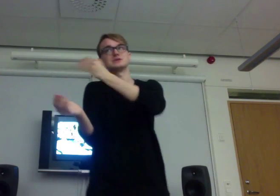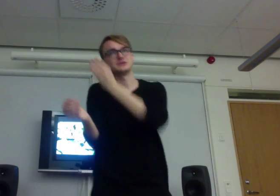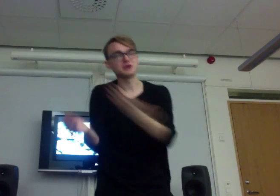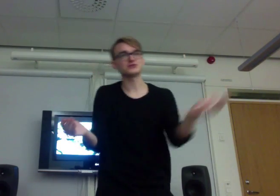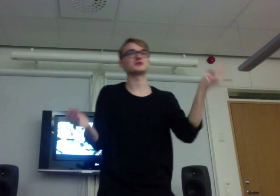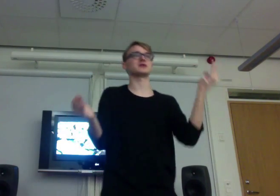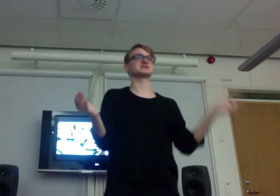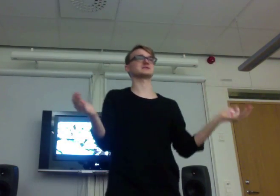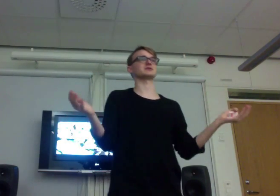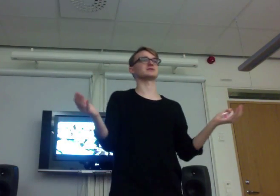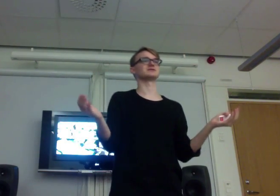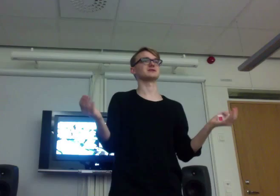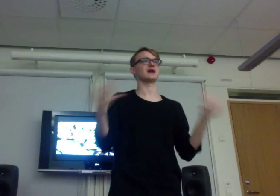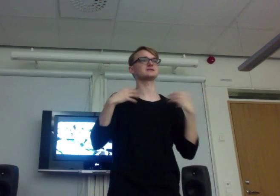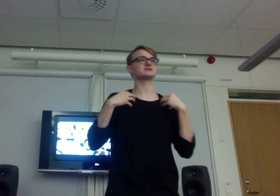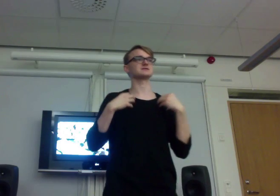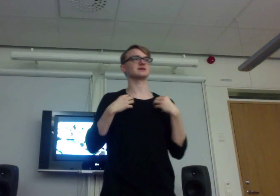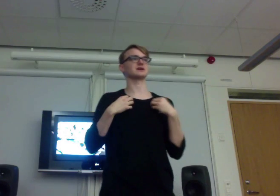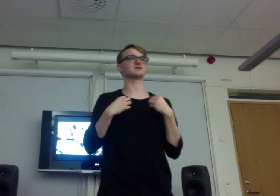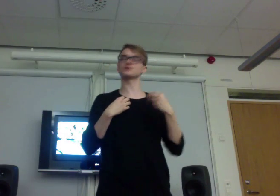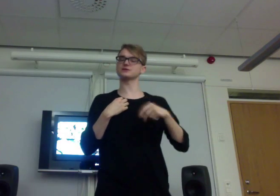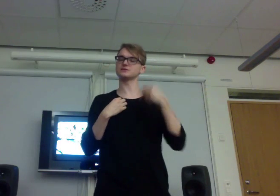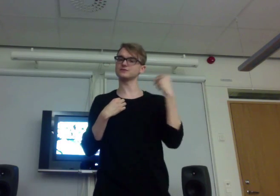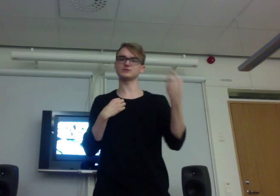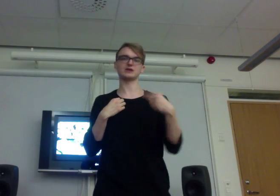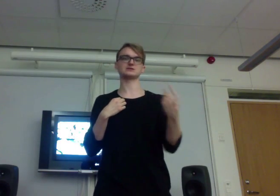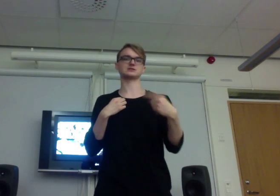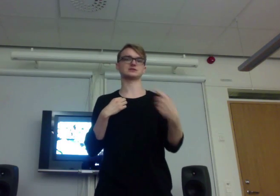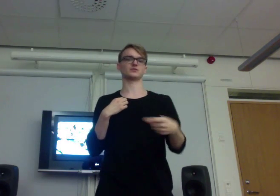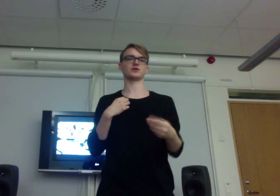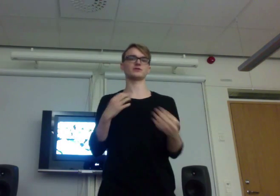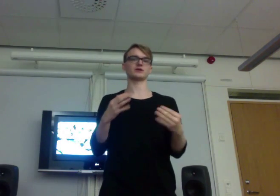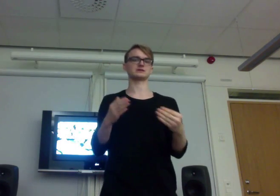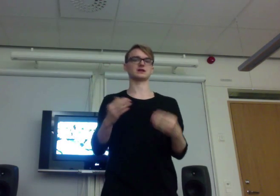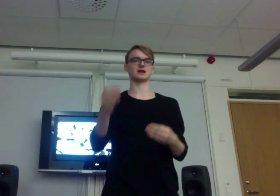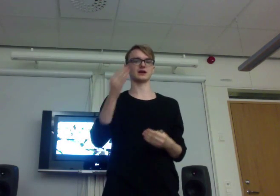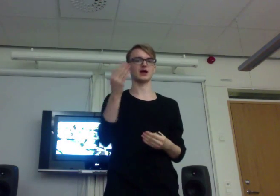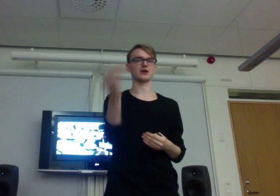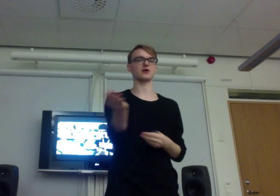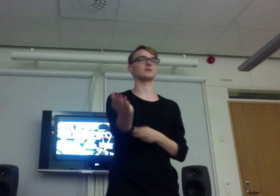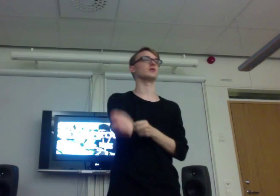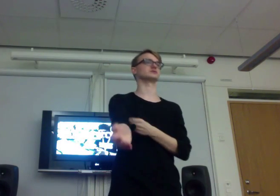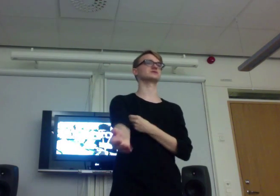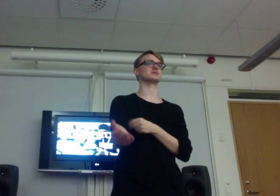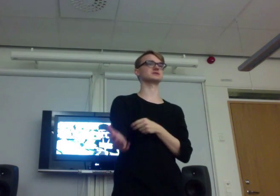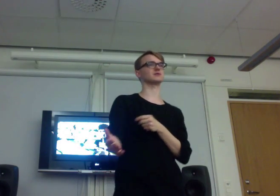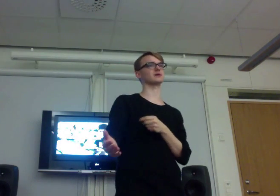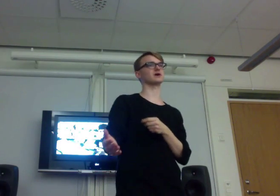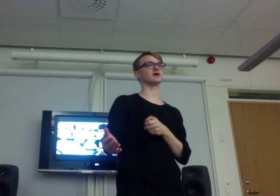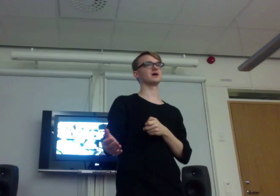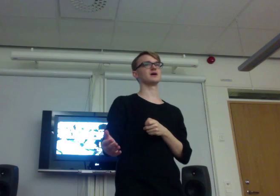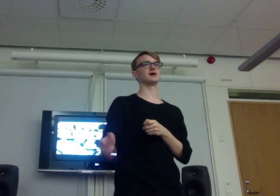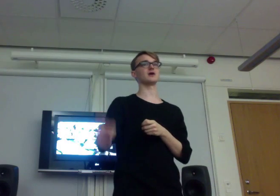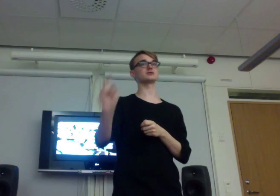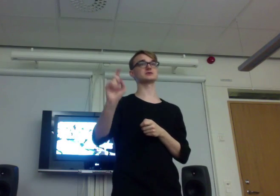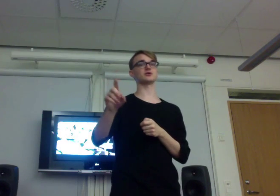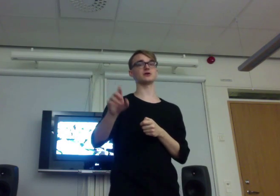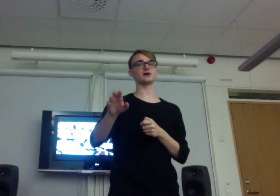not replaceable. It's, it, that's one of the things that I, I learned the most from this game. Also, uh,